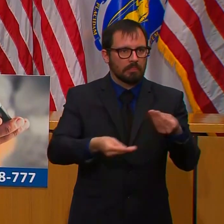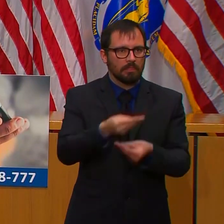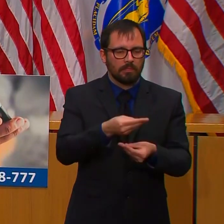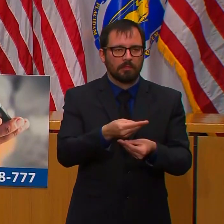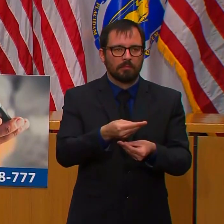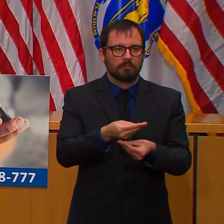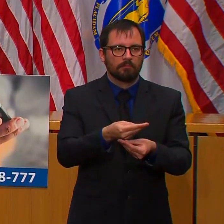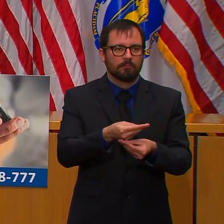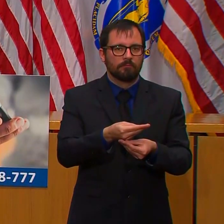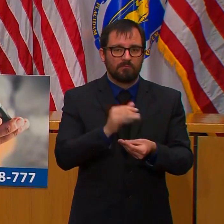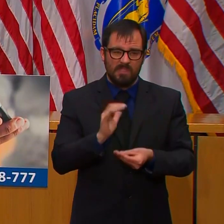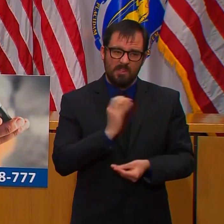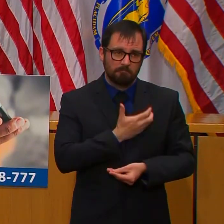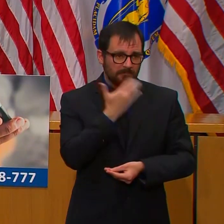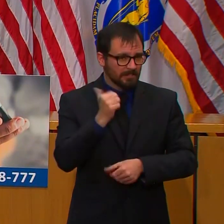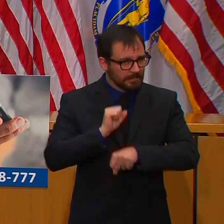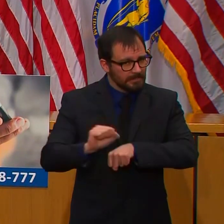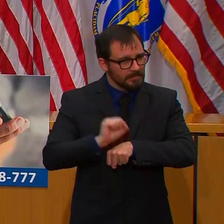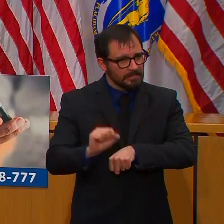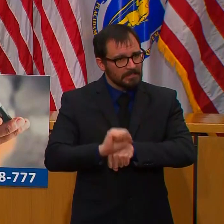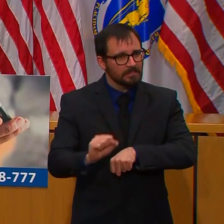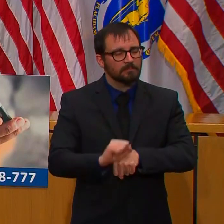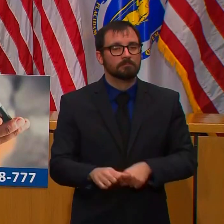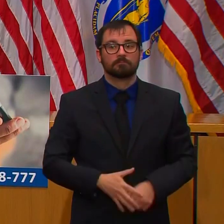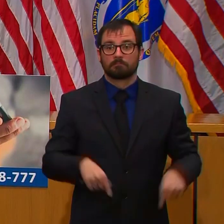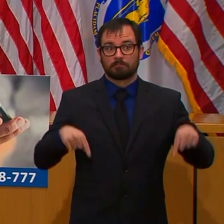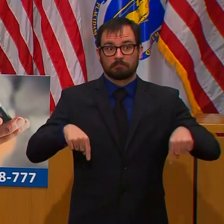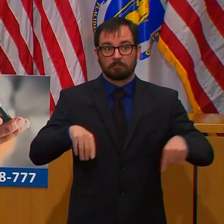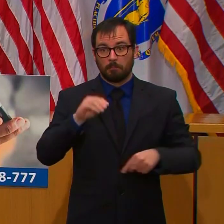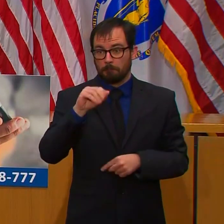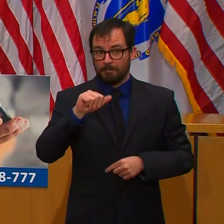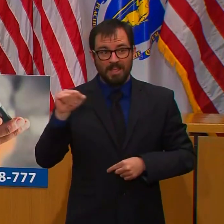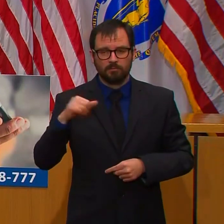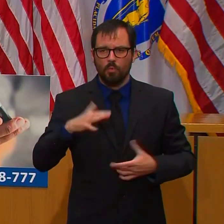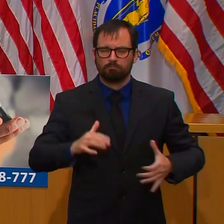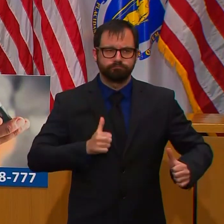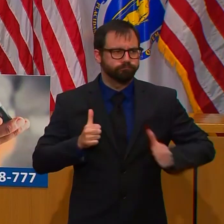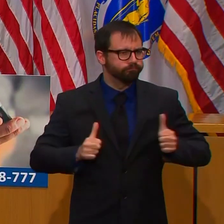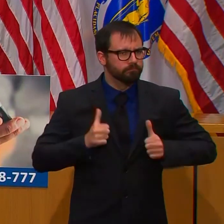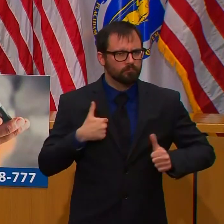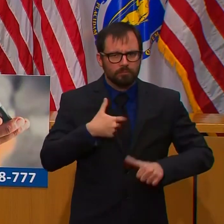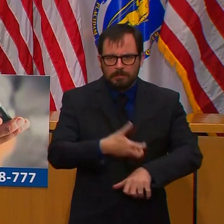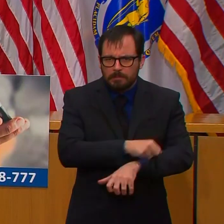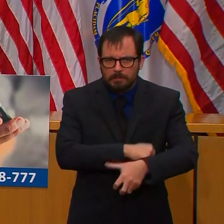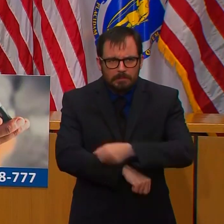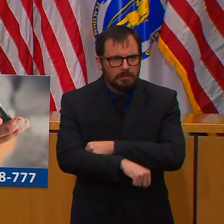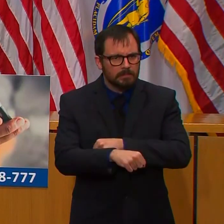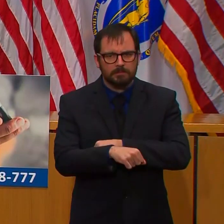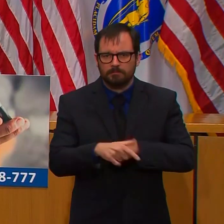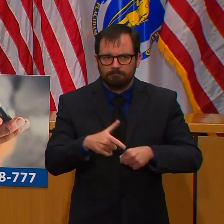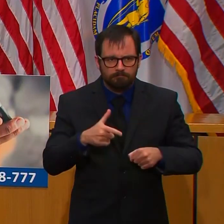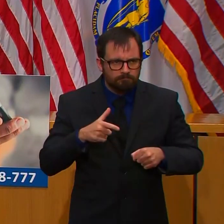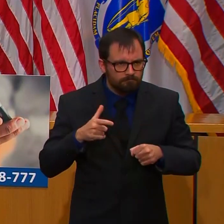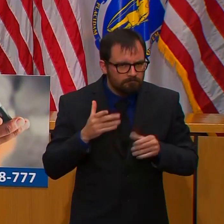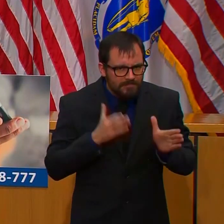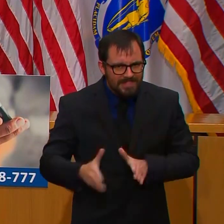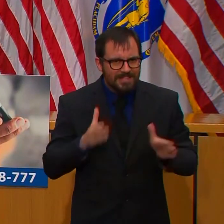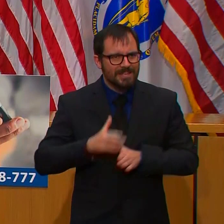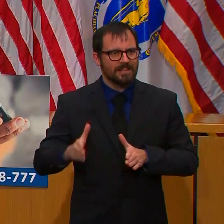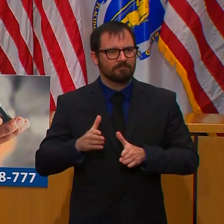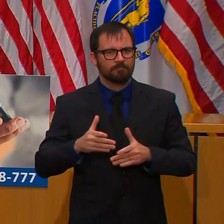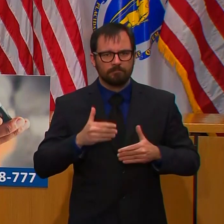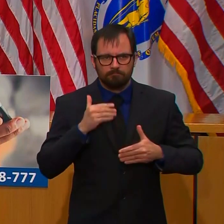aggressive steps in the country to slow the spread of this virus, and we must continue to be aggressive in our